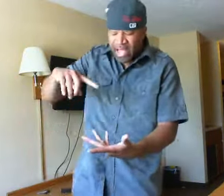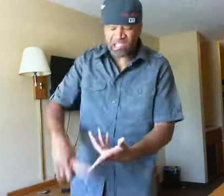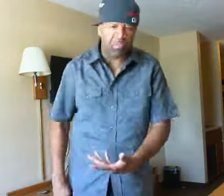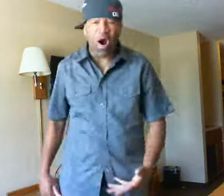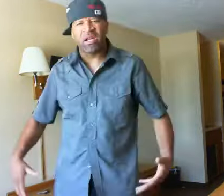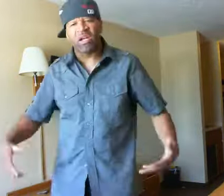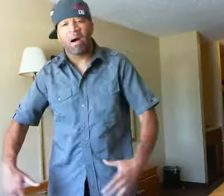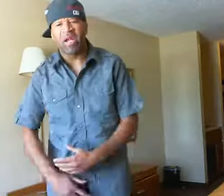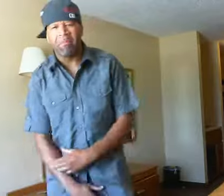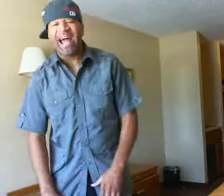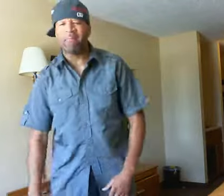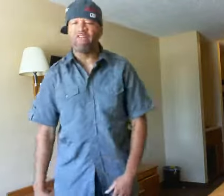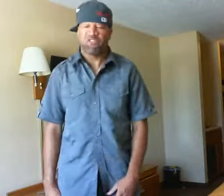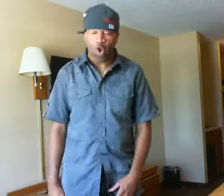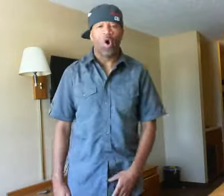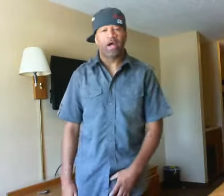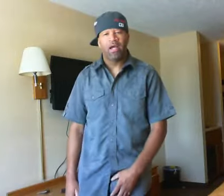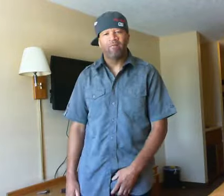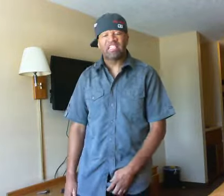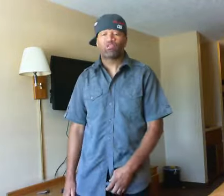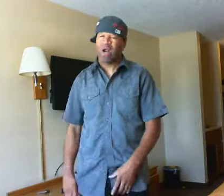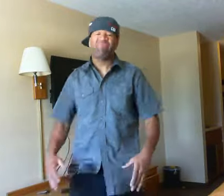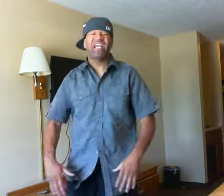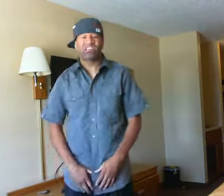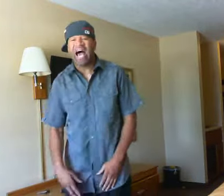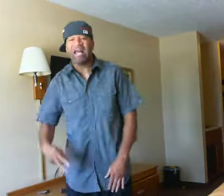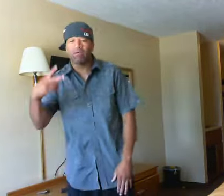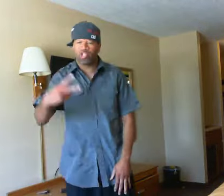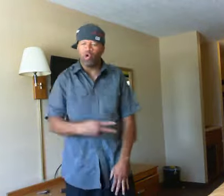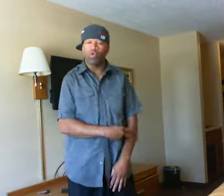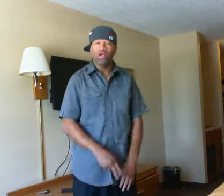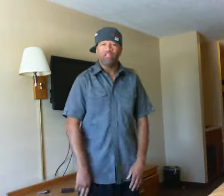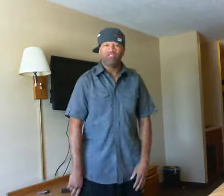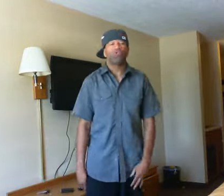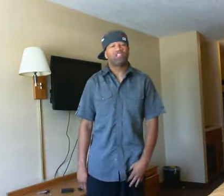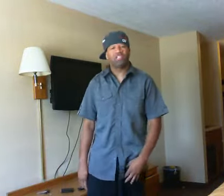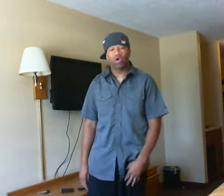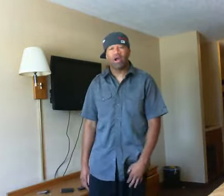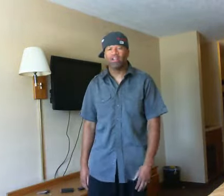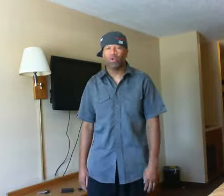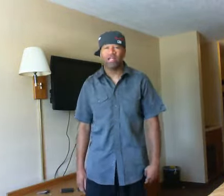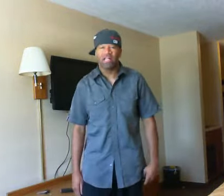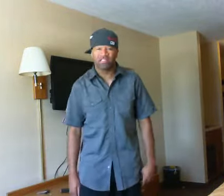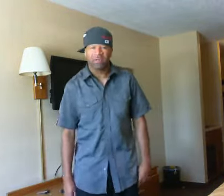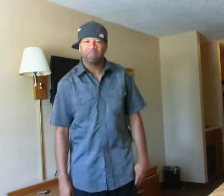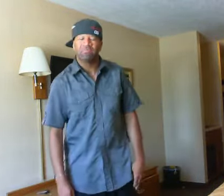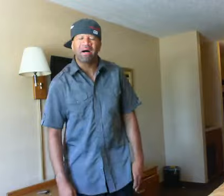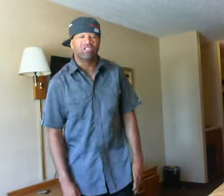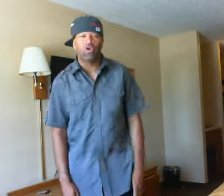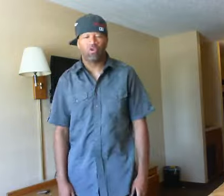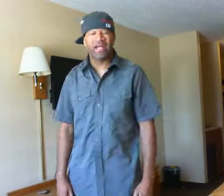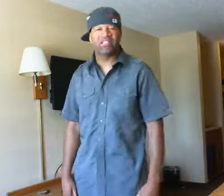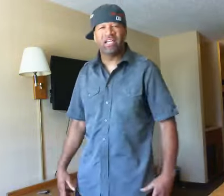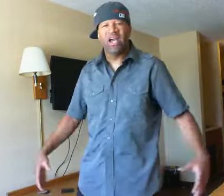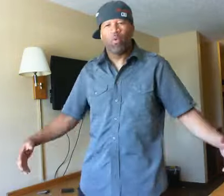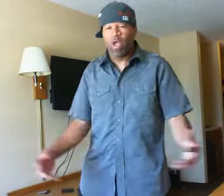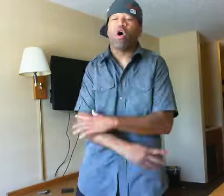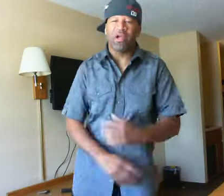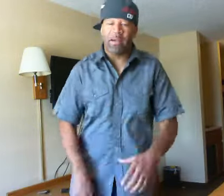and Spartan to comin' to Miami, Florida. That's right, the Asylum 2. Deuces, you already know what it is. It's about to go crazy. We all gon' get